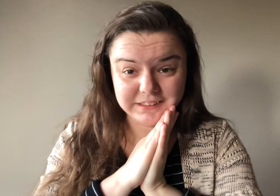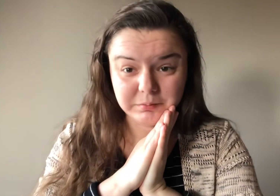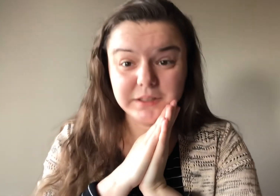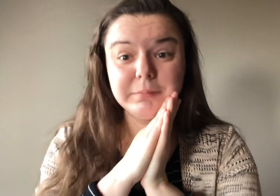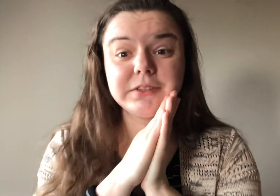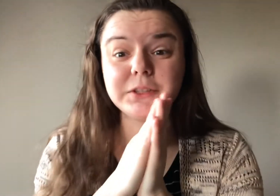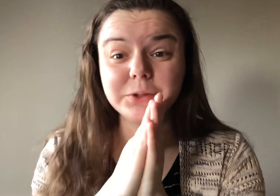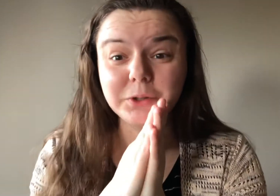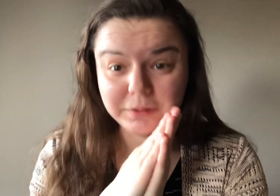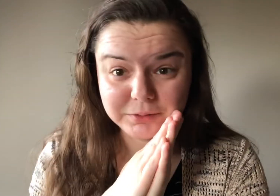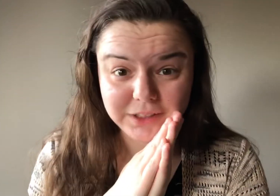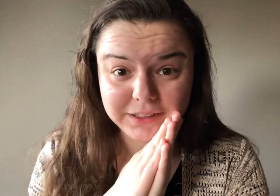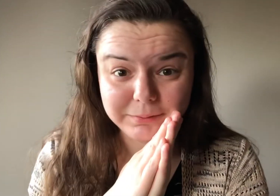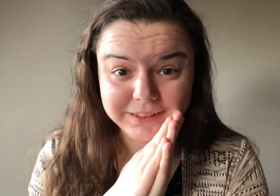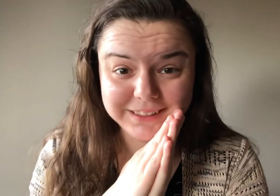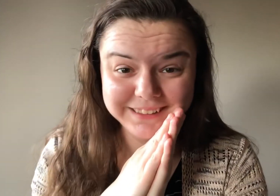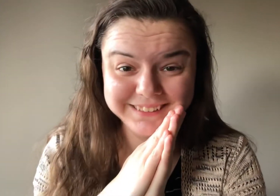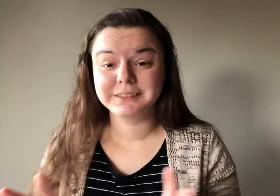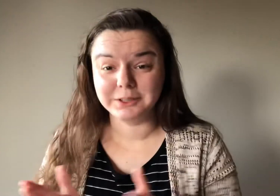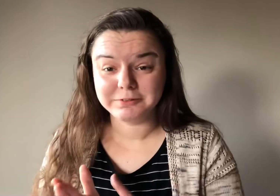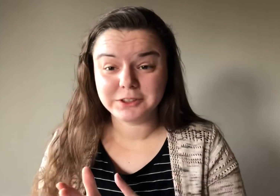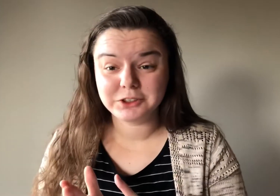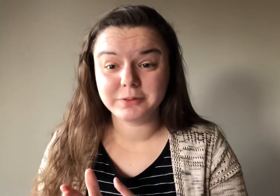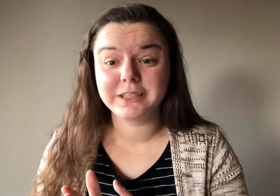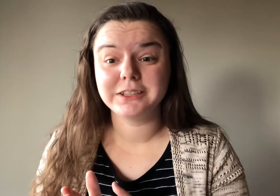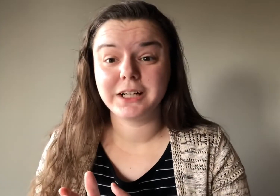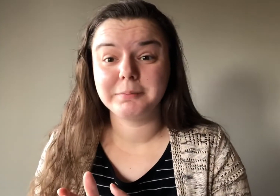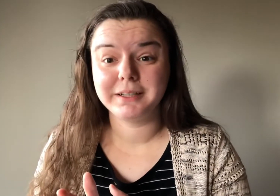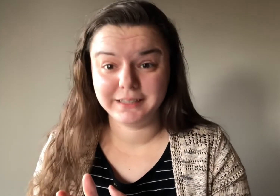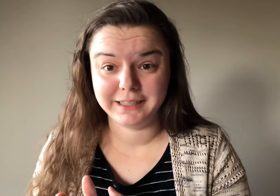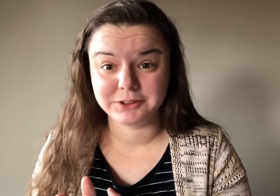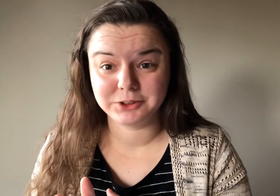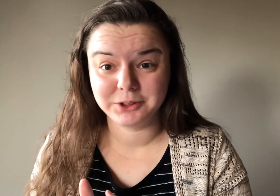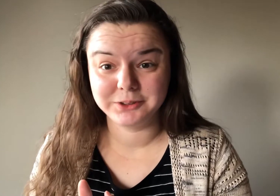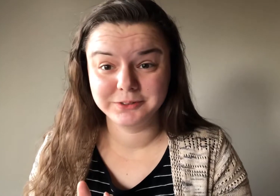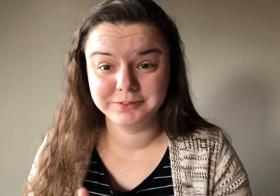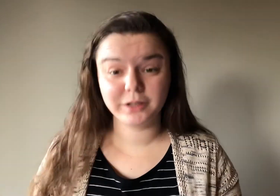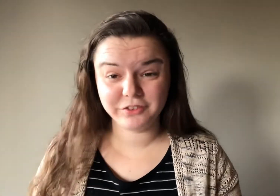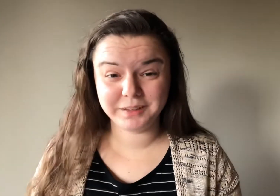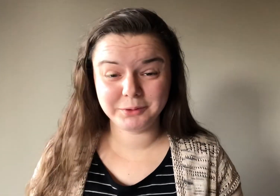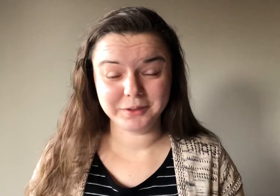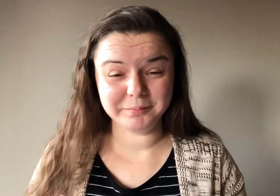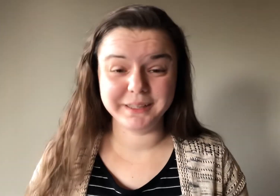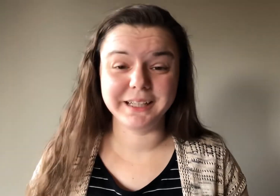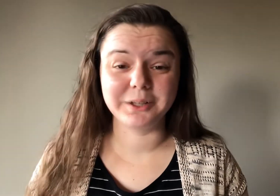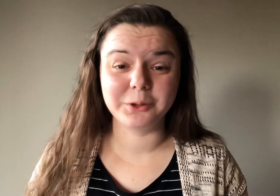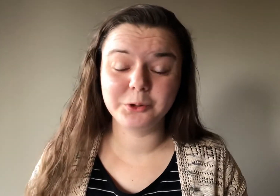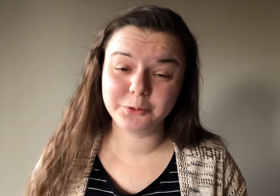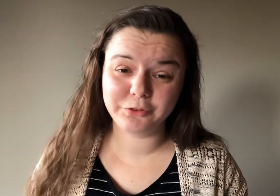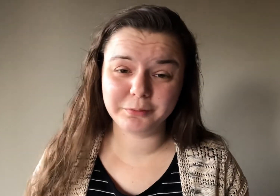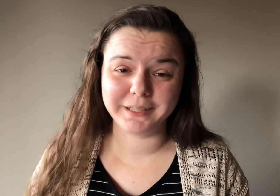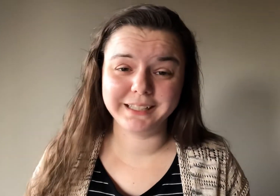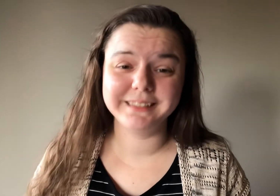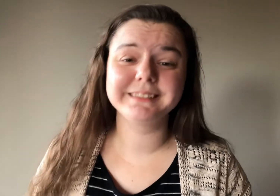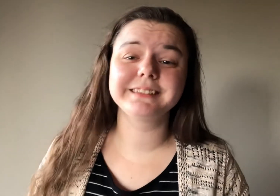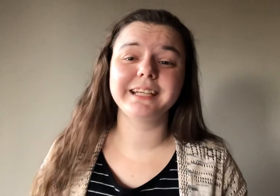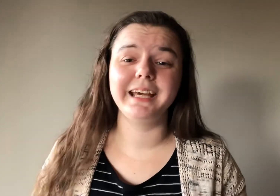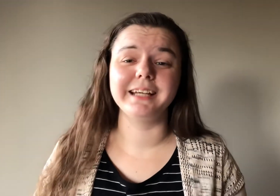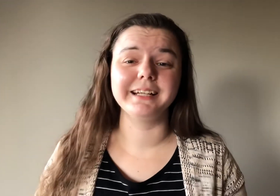some clips so you know what I'm talking about. So first we're going to talk about Astro. Question number one being who is your bias? And